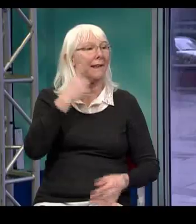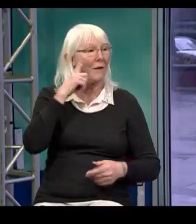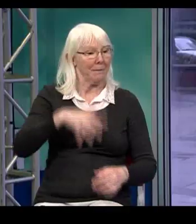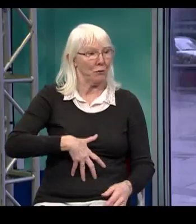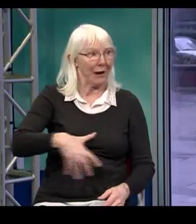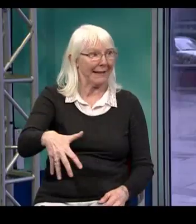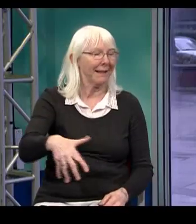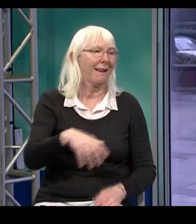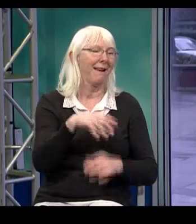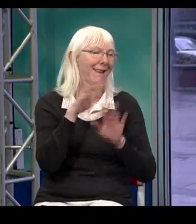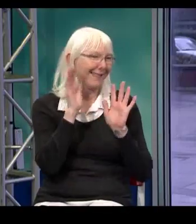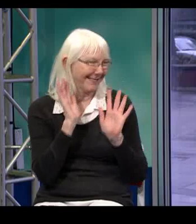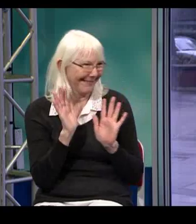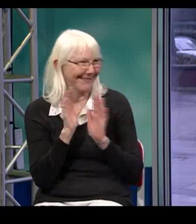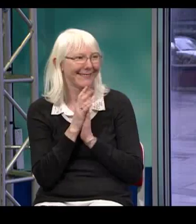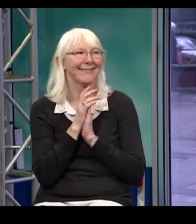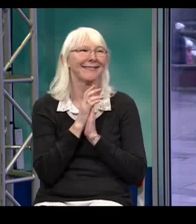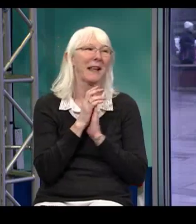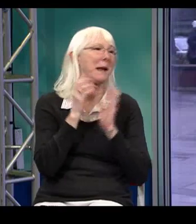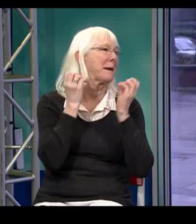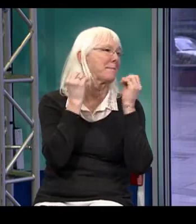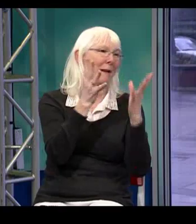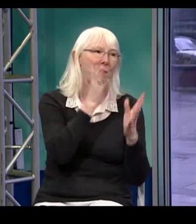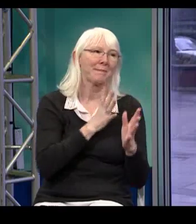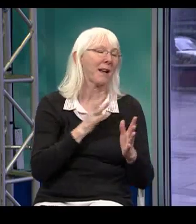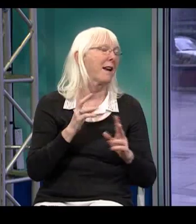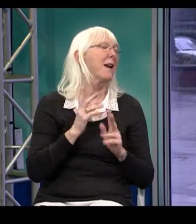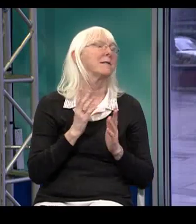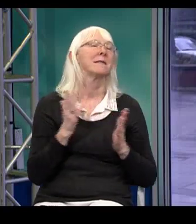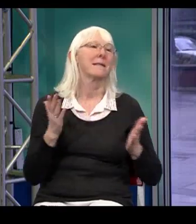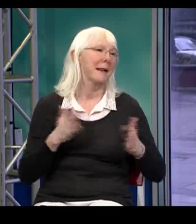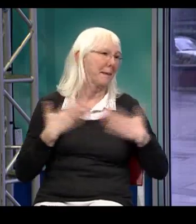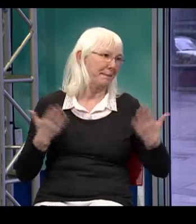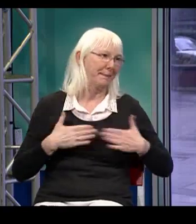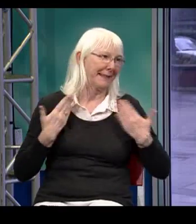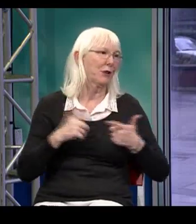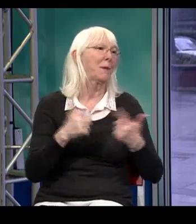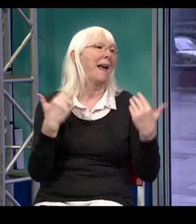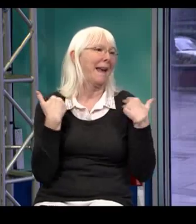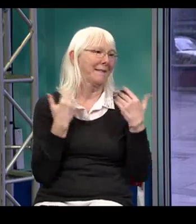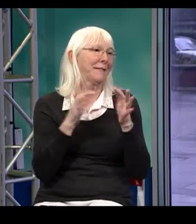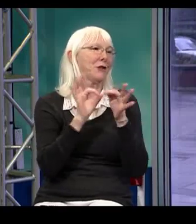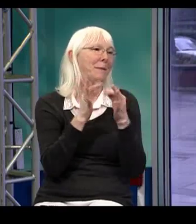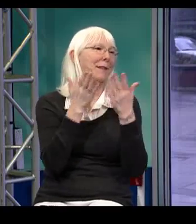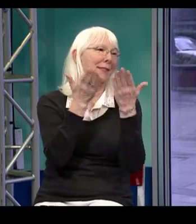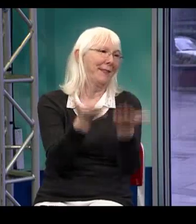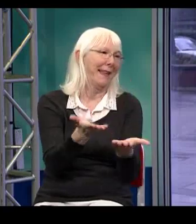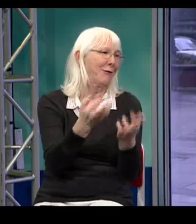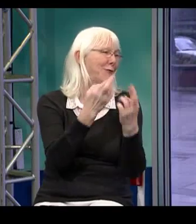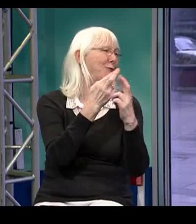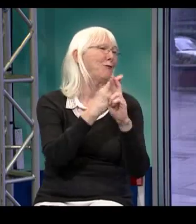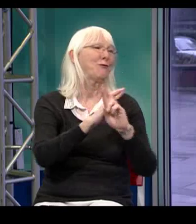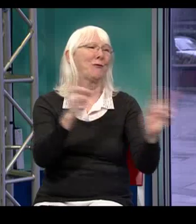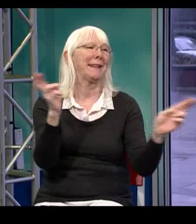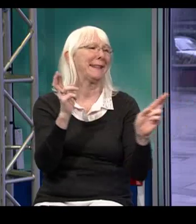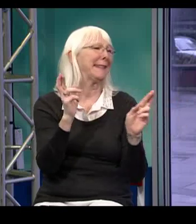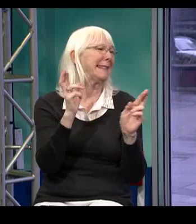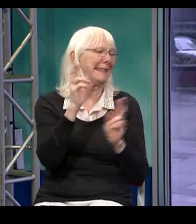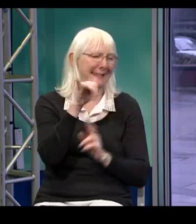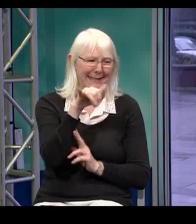Yes. For pregnancy, many women, I can tell you, have told me that they are so happy to